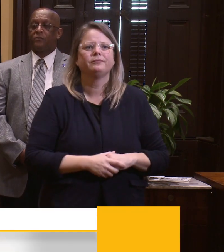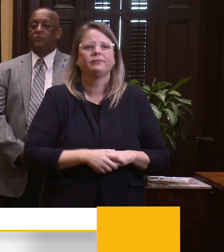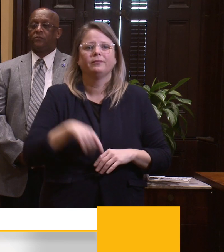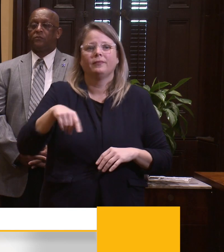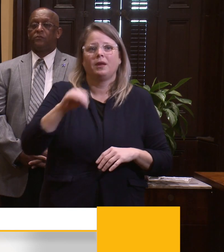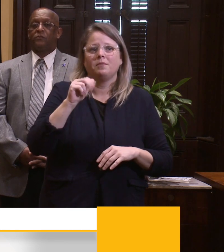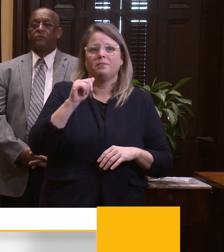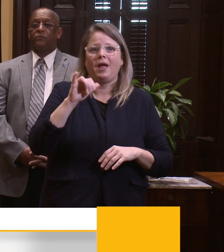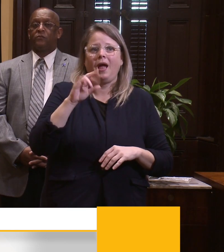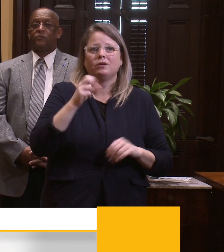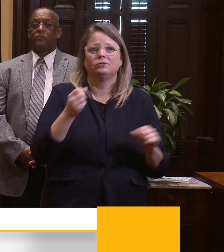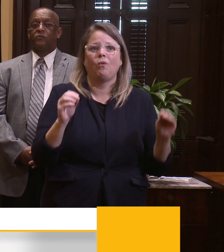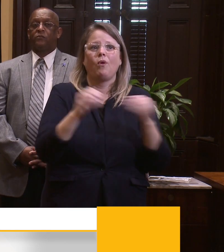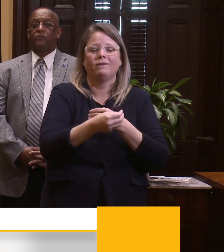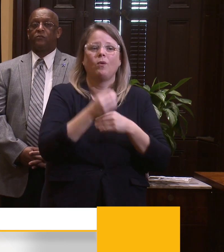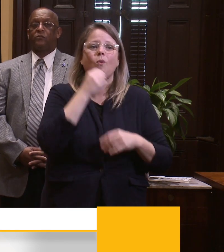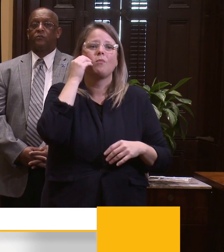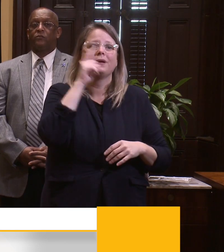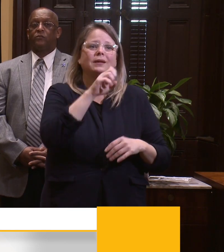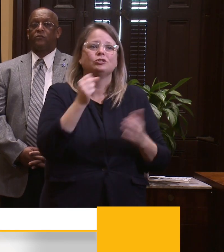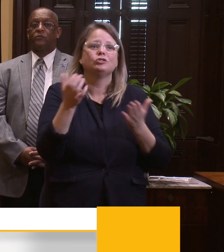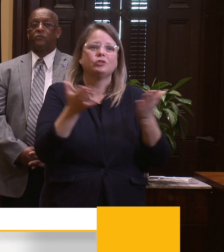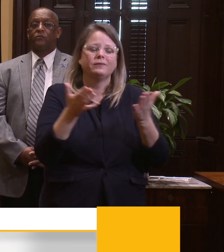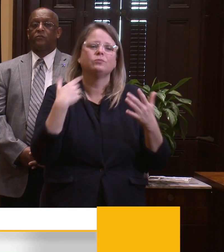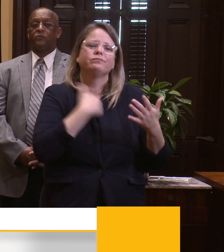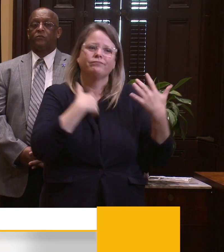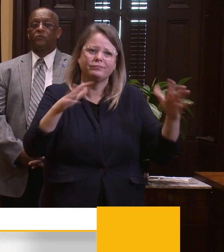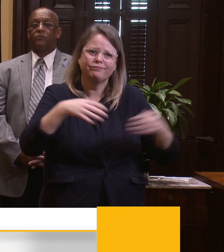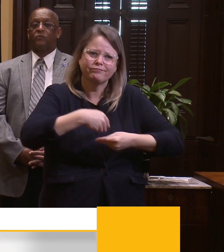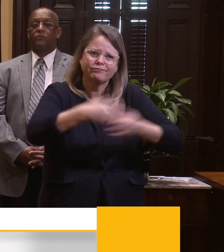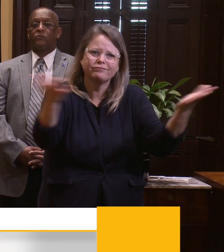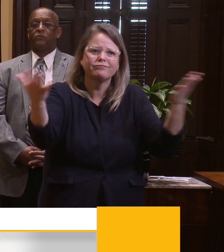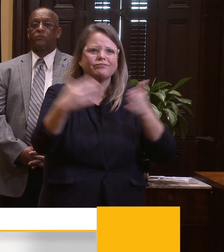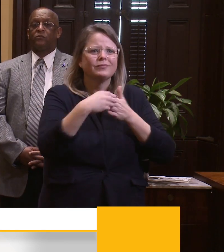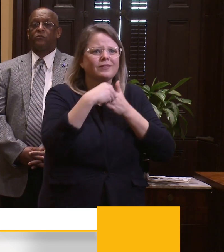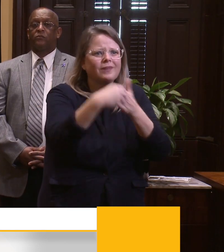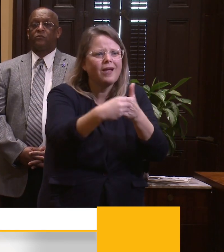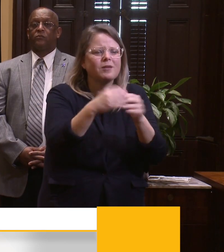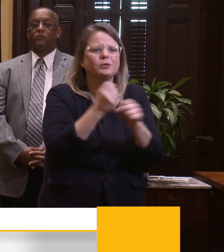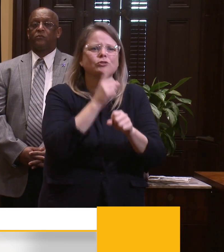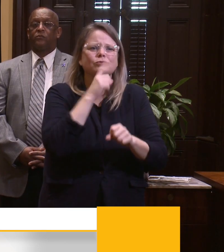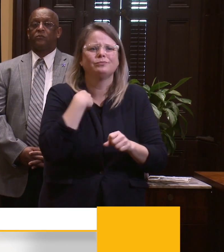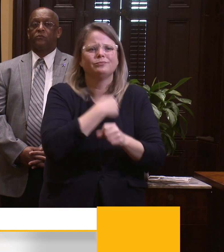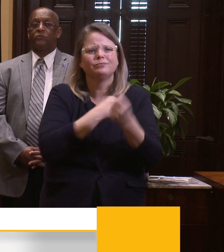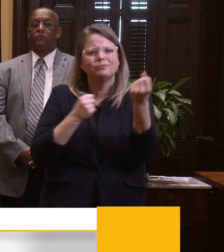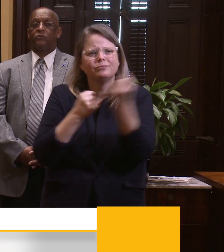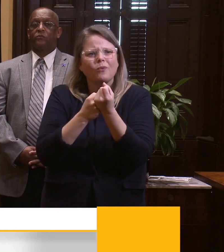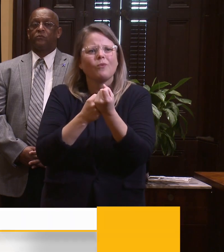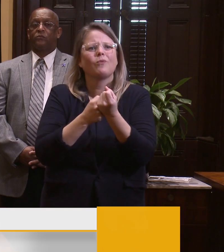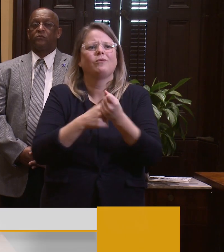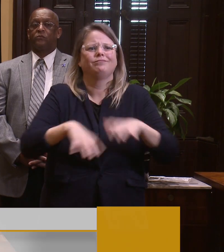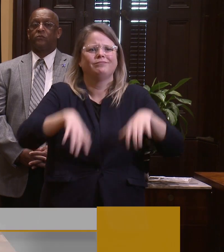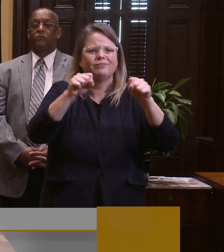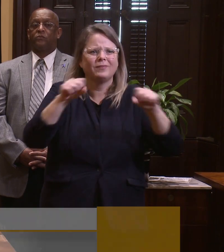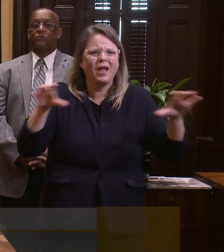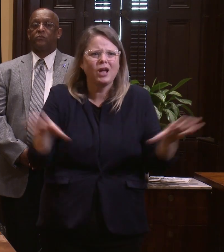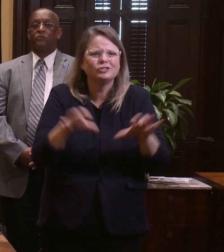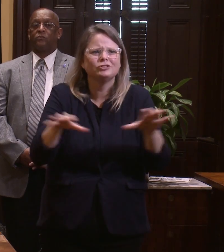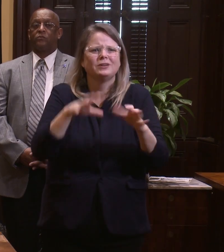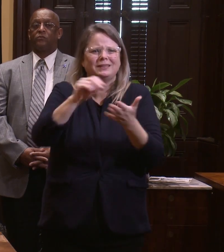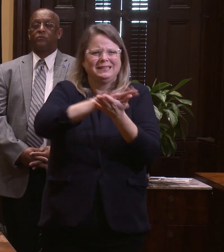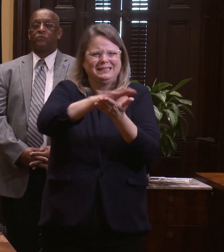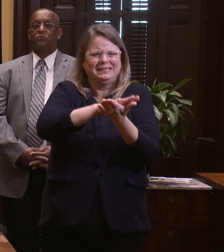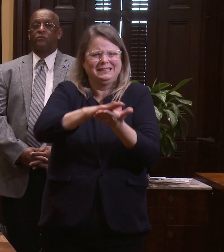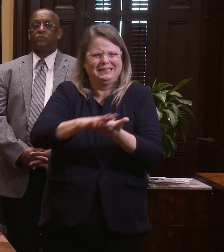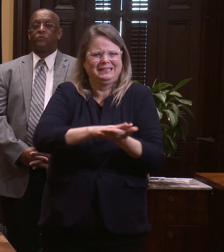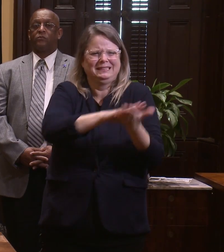released interim guidance for all of our city hospitals to ensure that proactive assessments of housing statuses were occurring